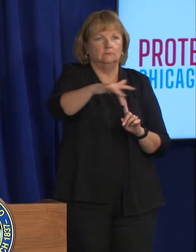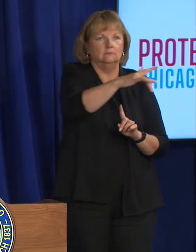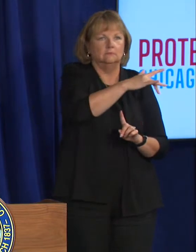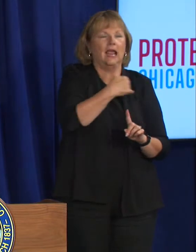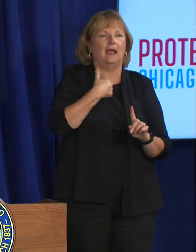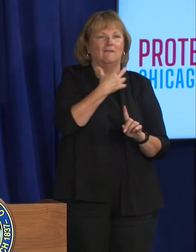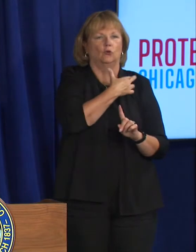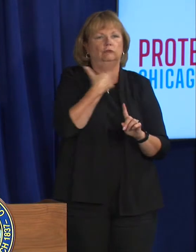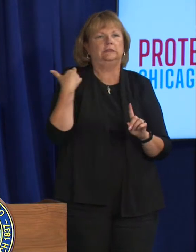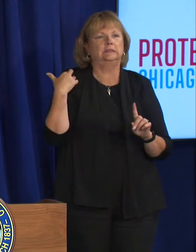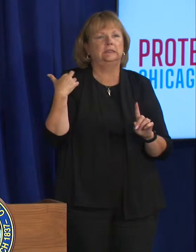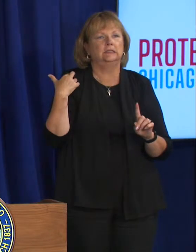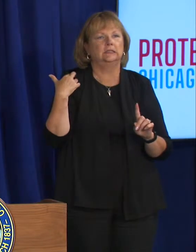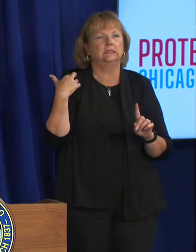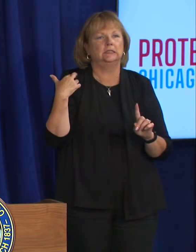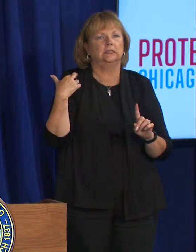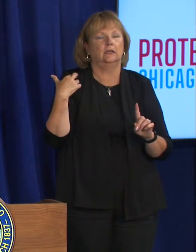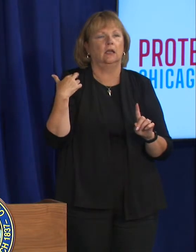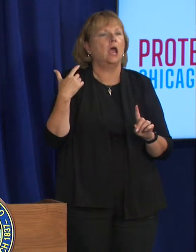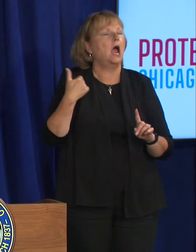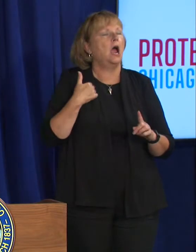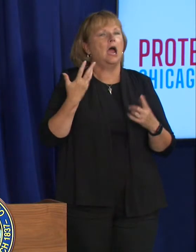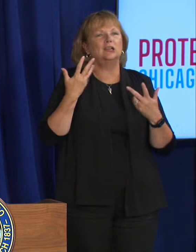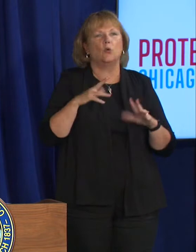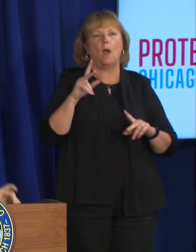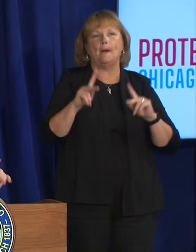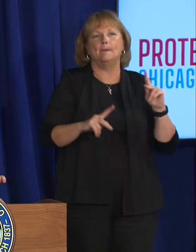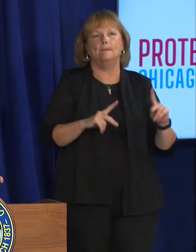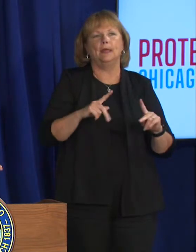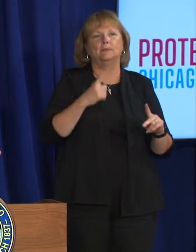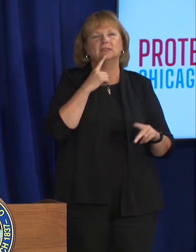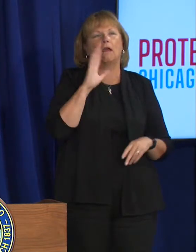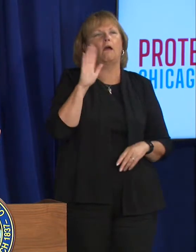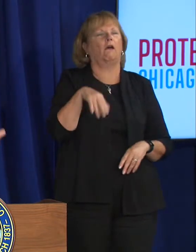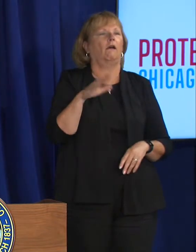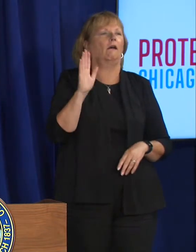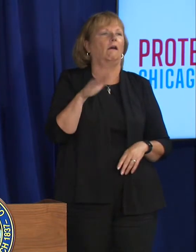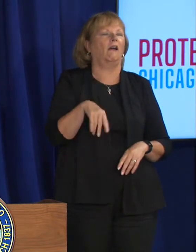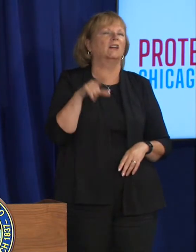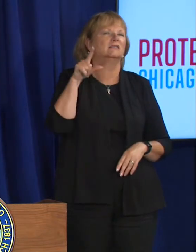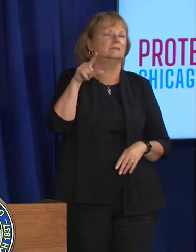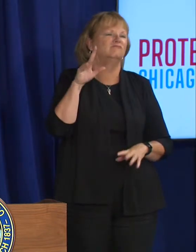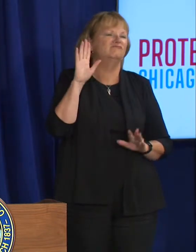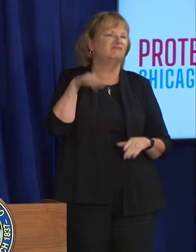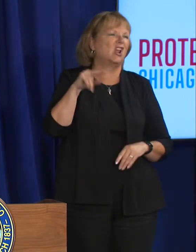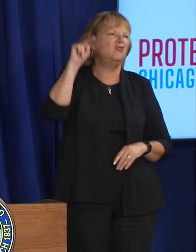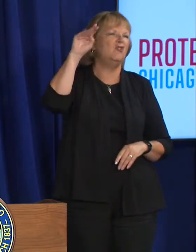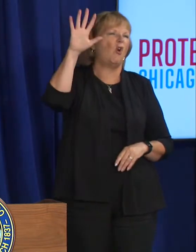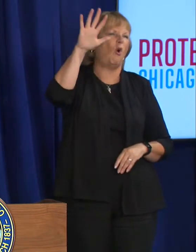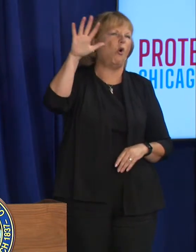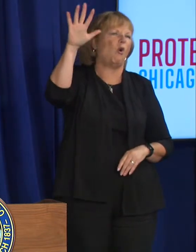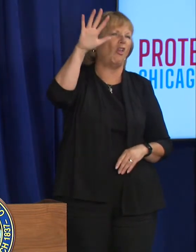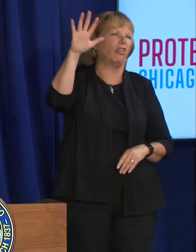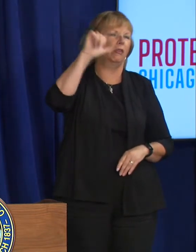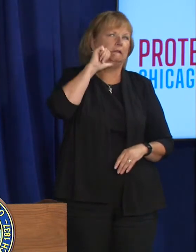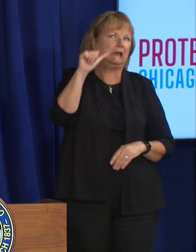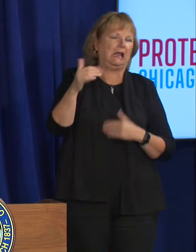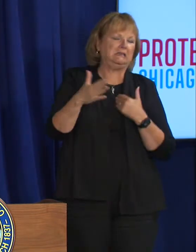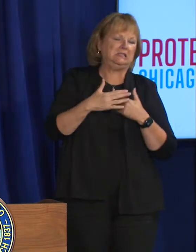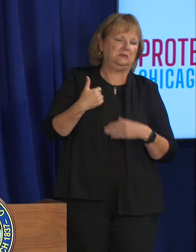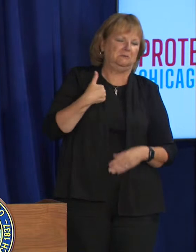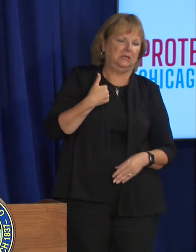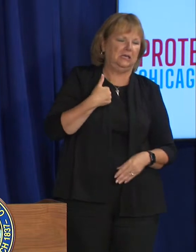and so um i don't want people thinking that this is just north side or just